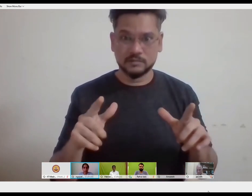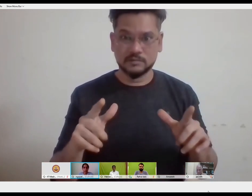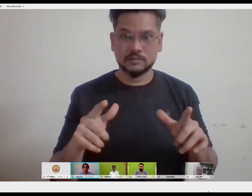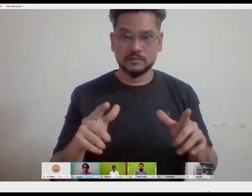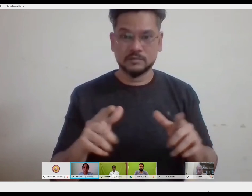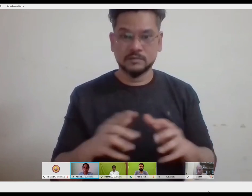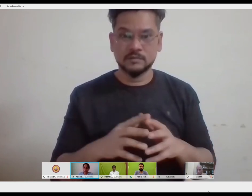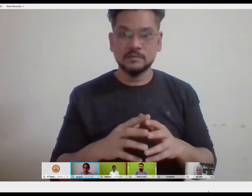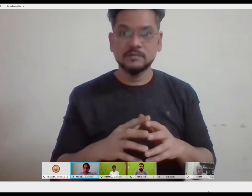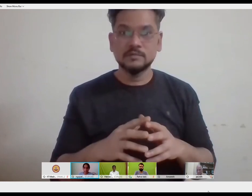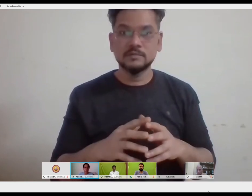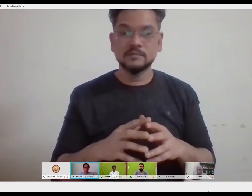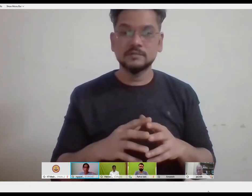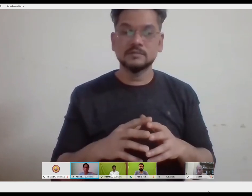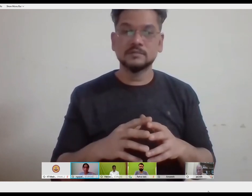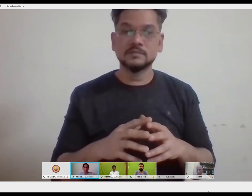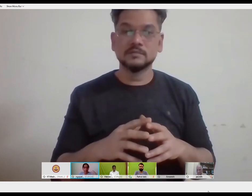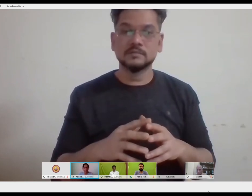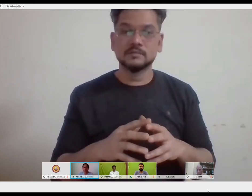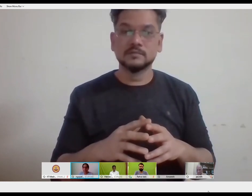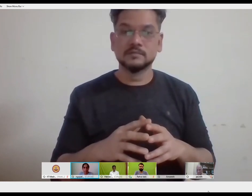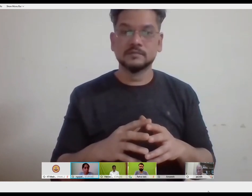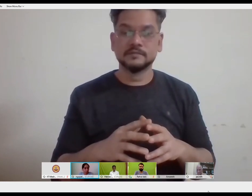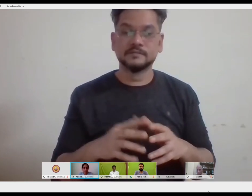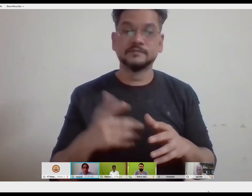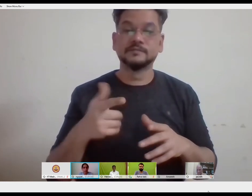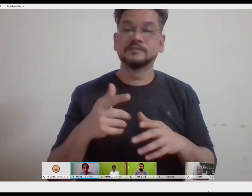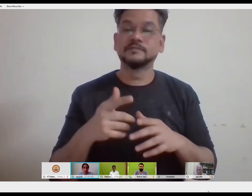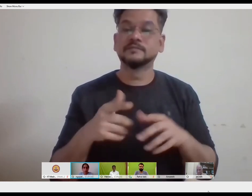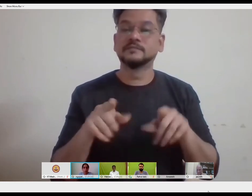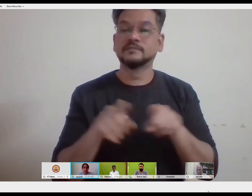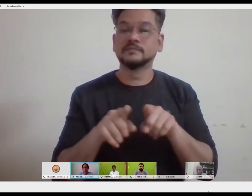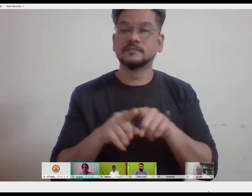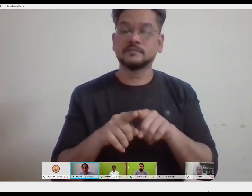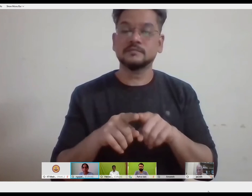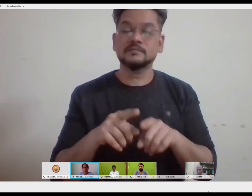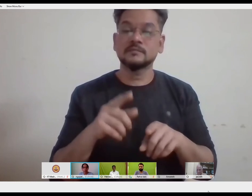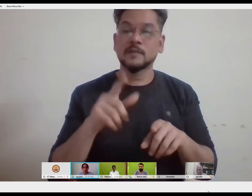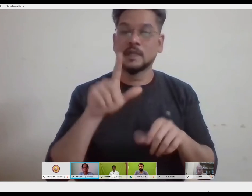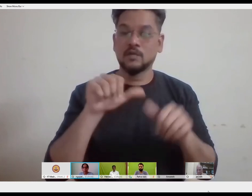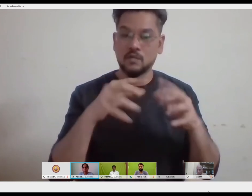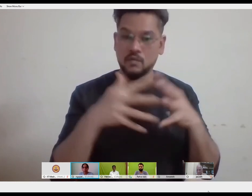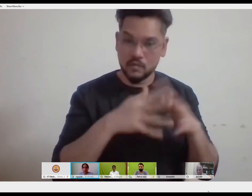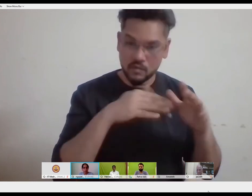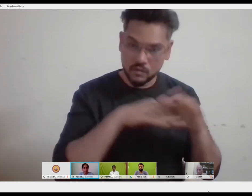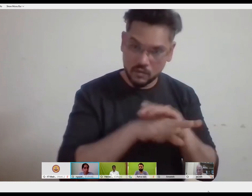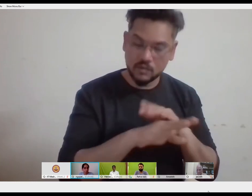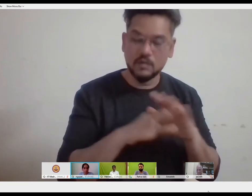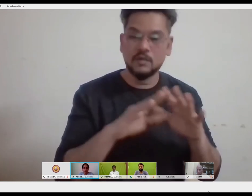And what are the different ways that it is being recognized, whether it is in the law, whether it is through institutions?